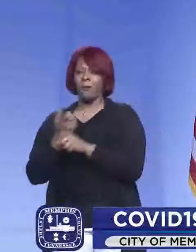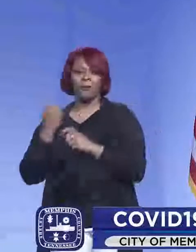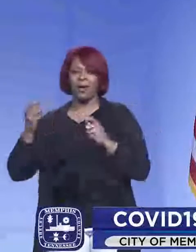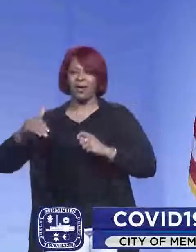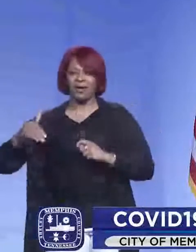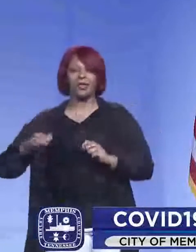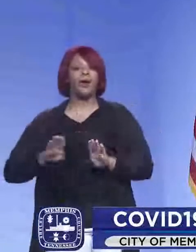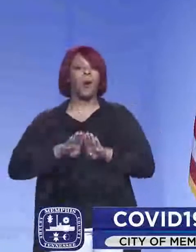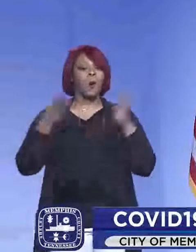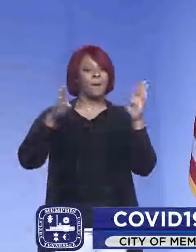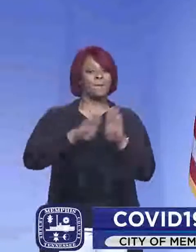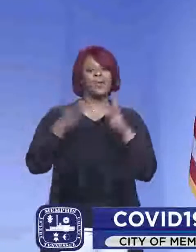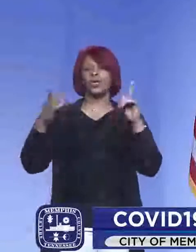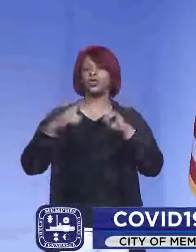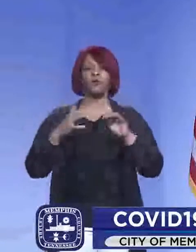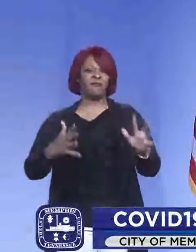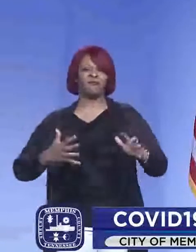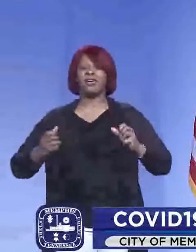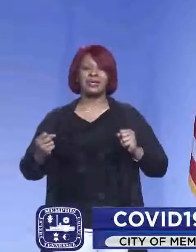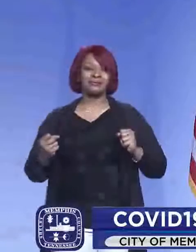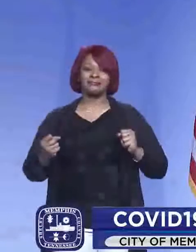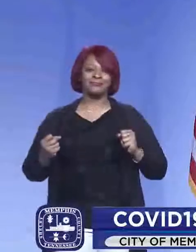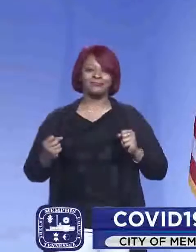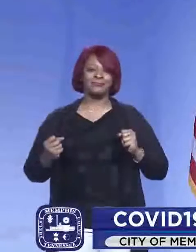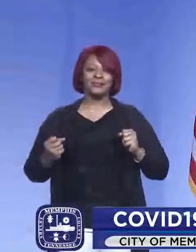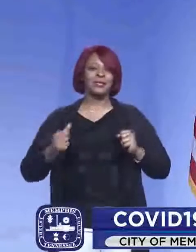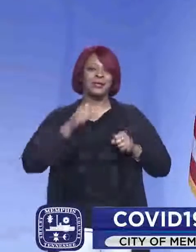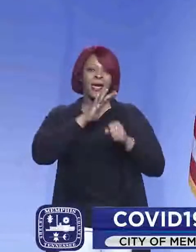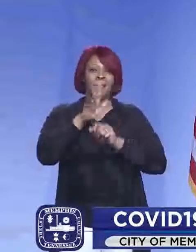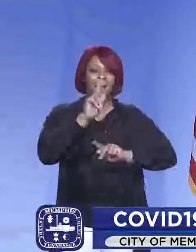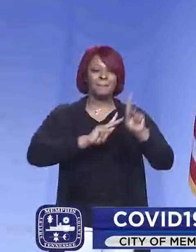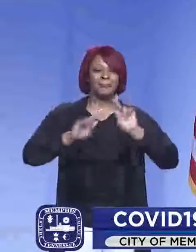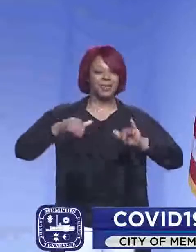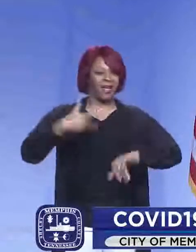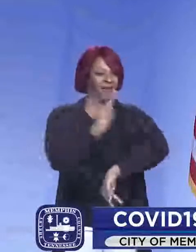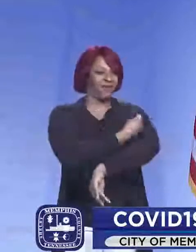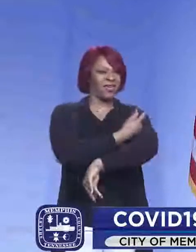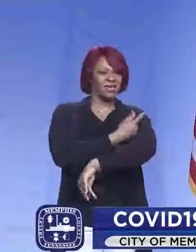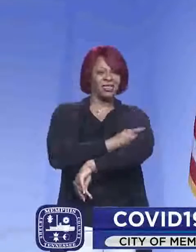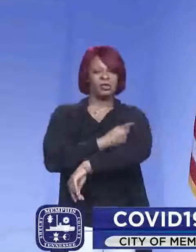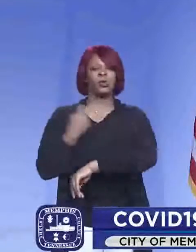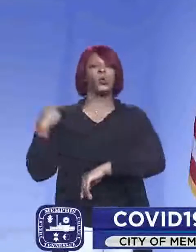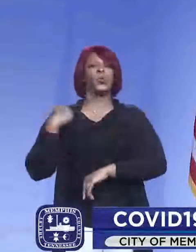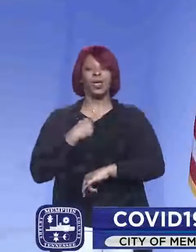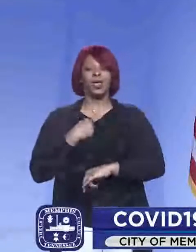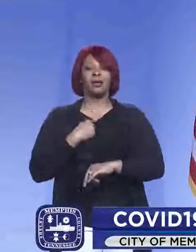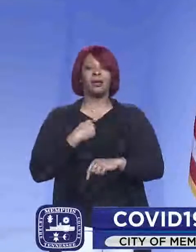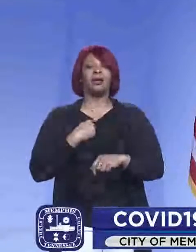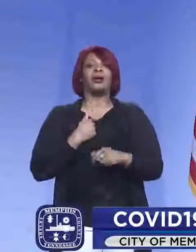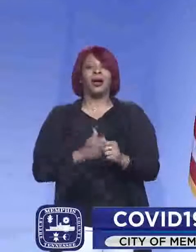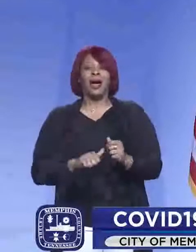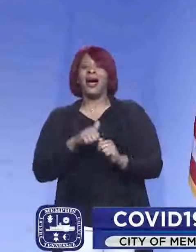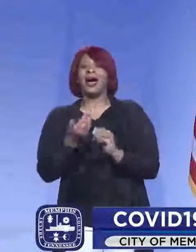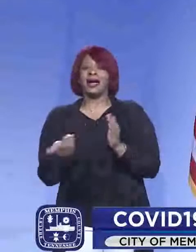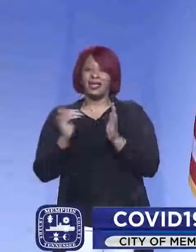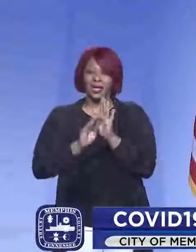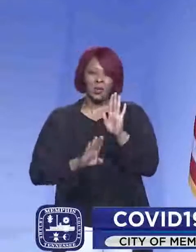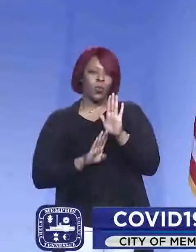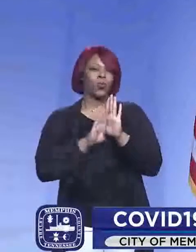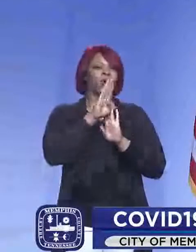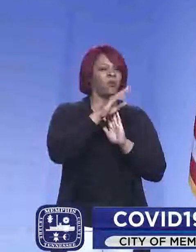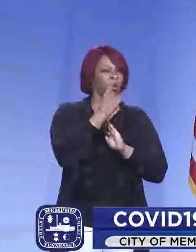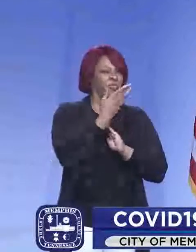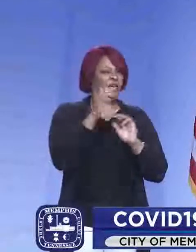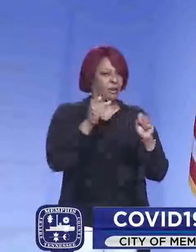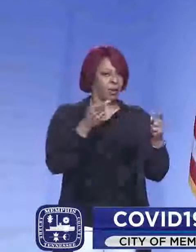open everything up too fast and not enough people have yet been vaccinated. And we, we generate another wave, right? That's one